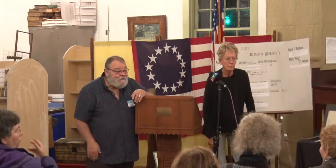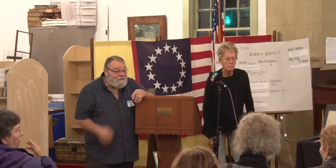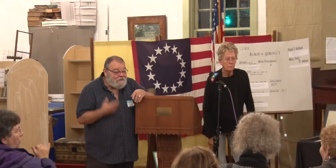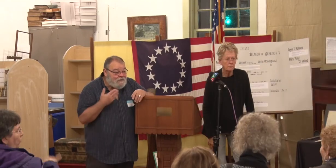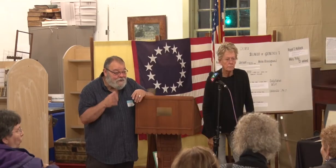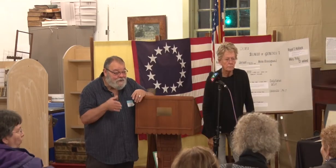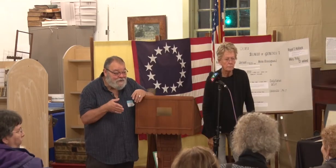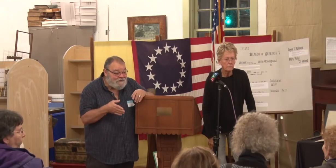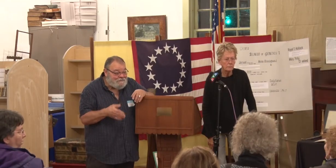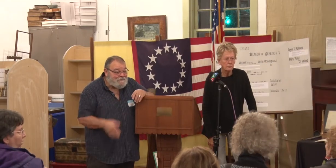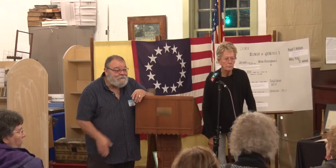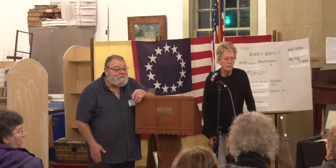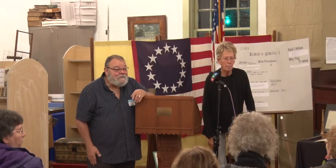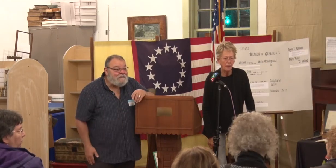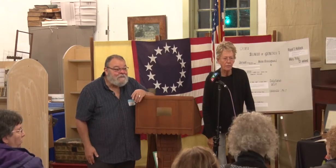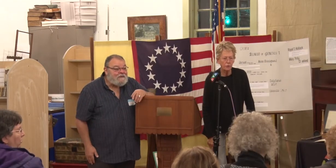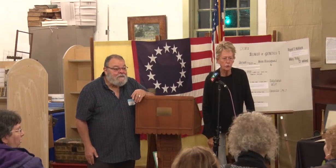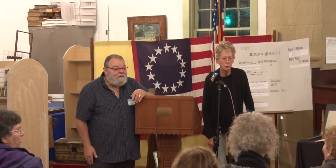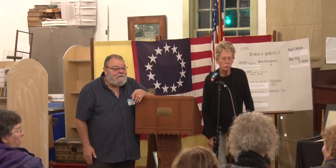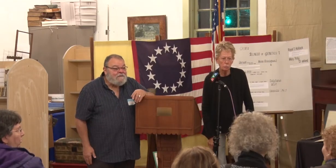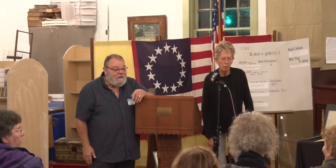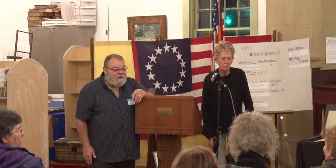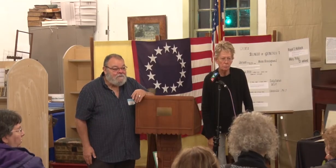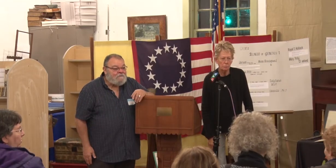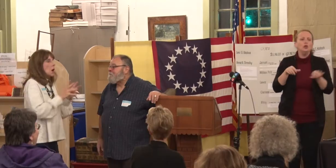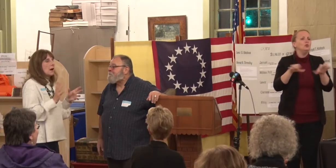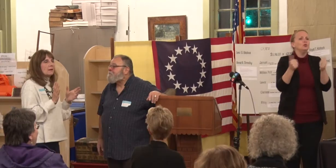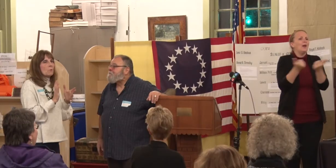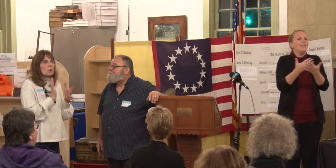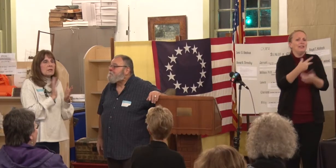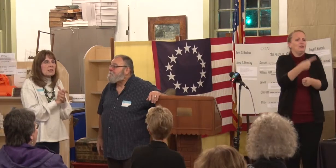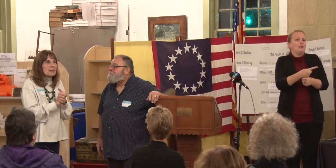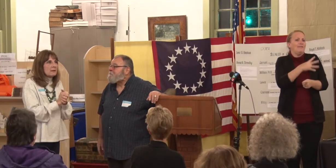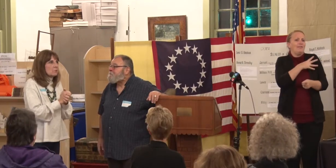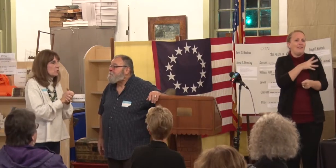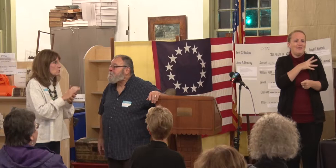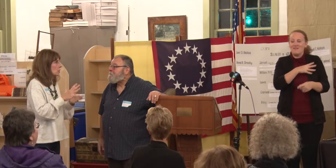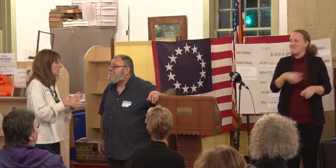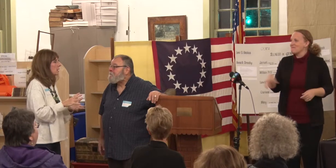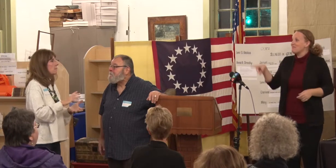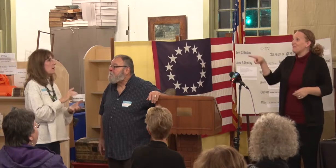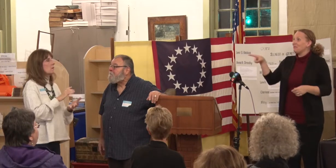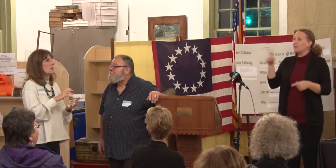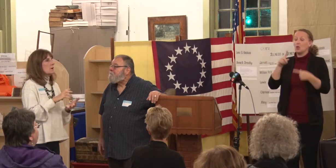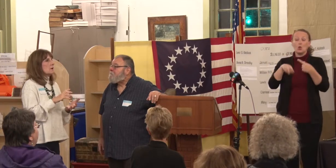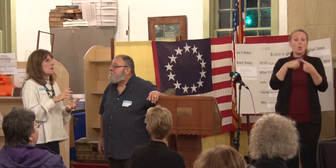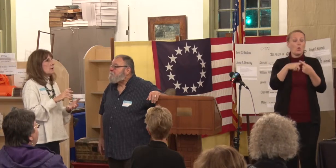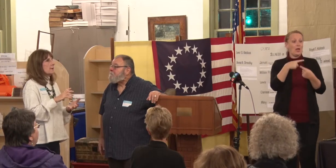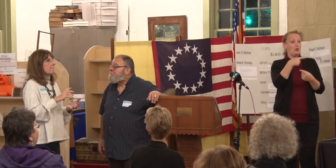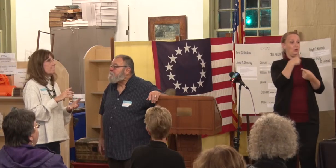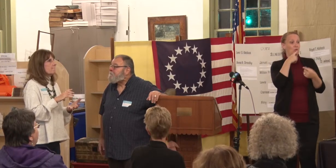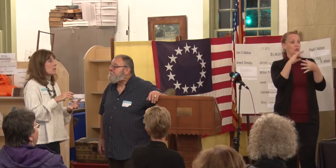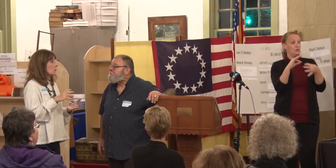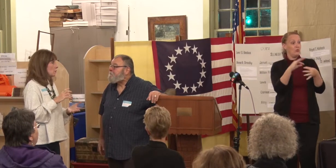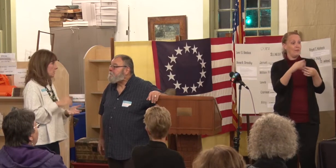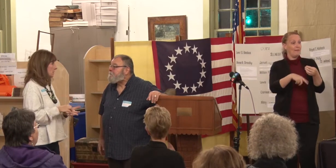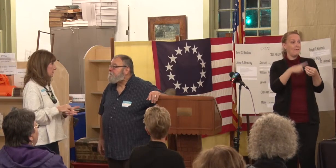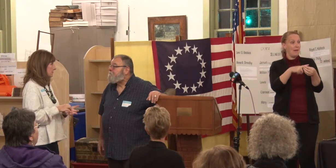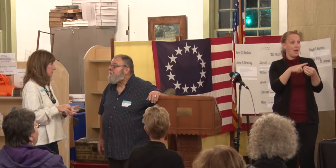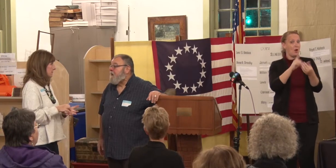You didn't know that? About the first school? No. Yeah. I think one of the things when you're talking about the curriculum. Yeah.